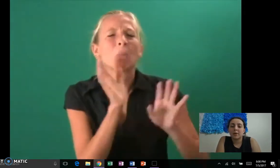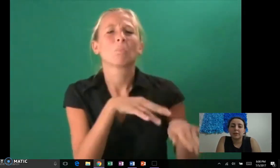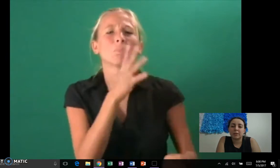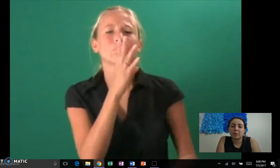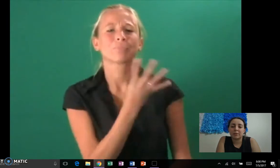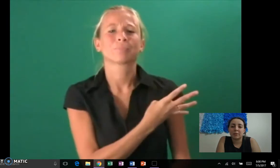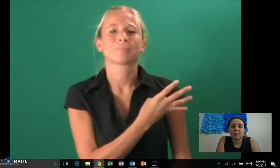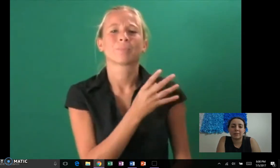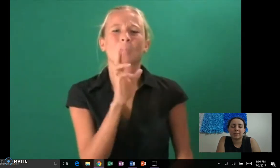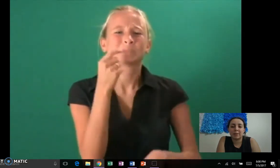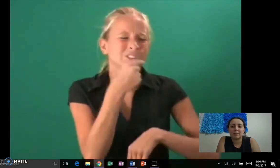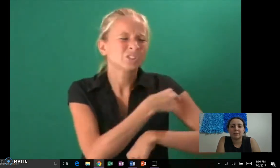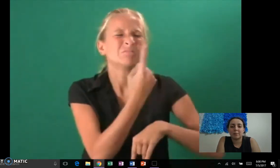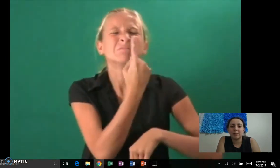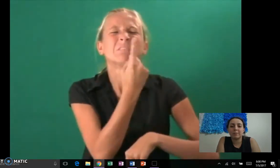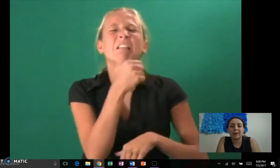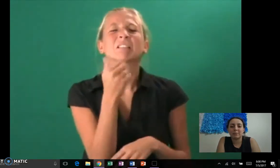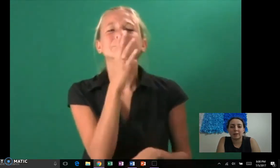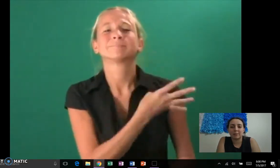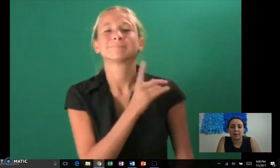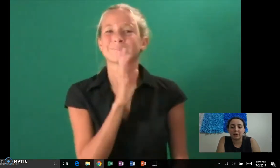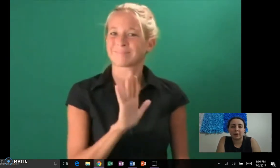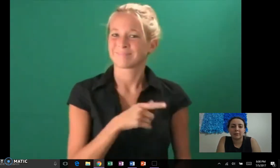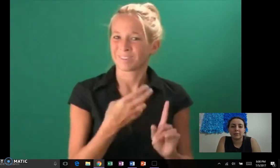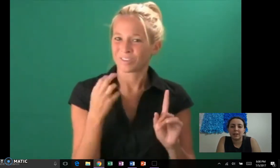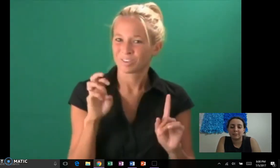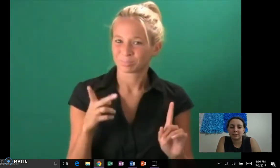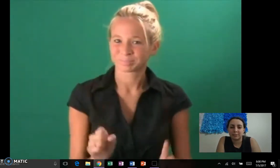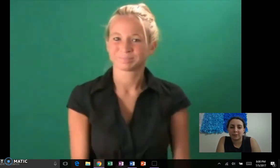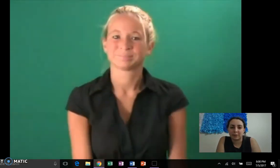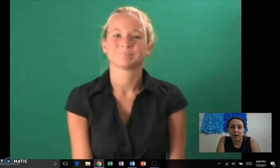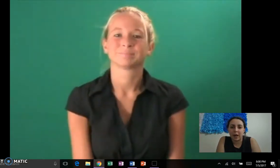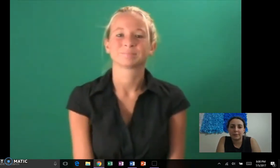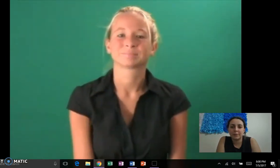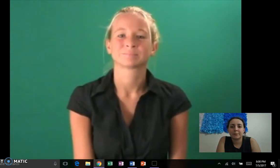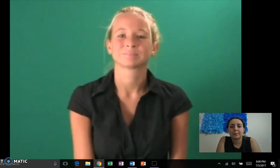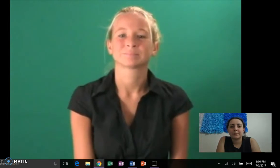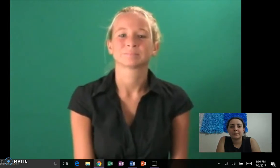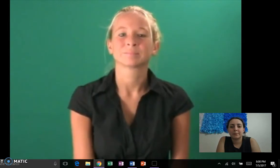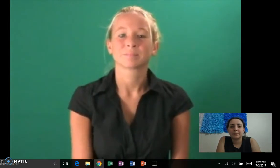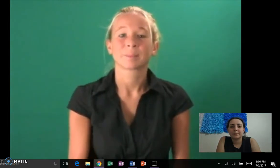They also can notice them and see them as bug bites possibly, or mistake them for something that they're not.